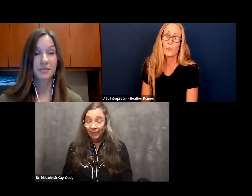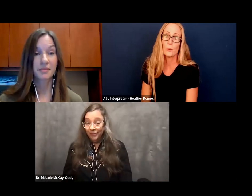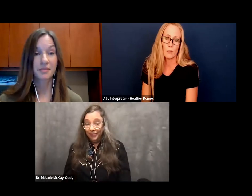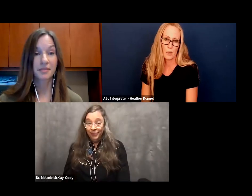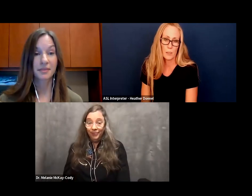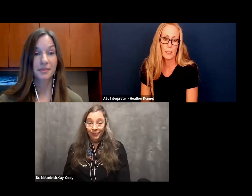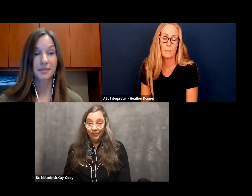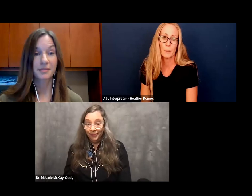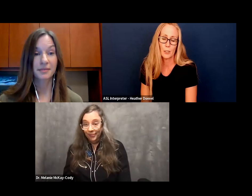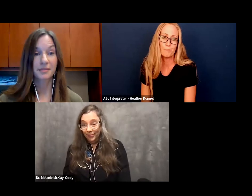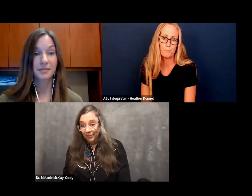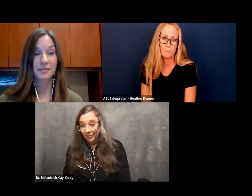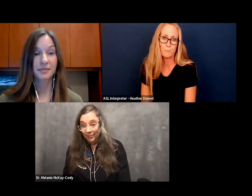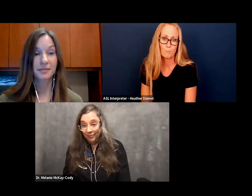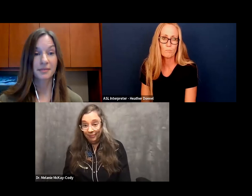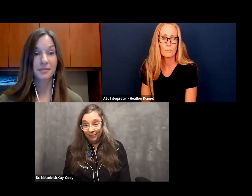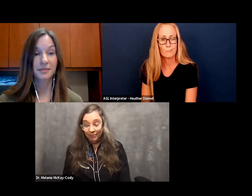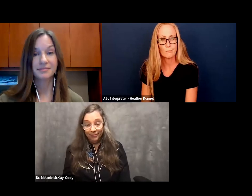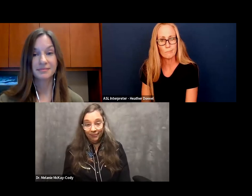no, the work we're doing belongs to the native people.